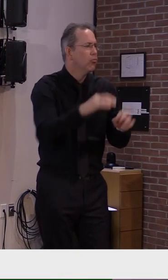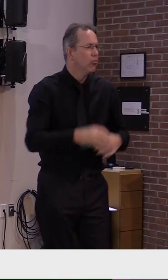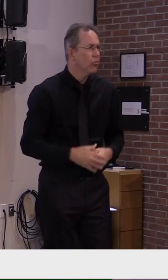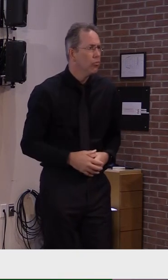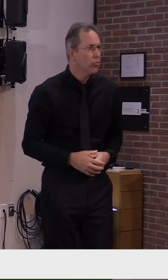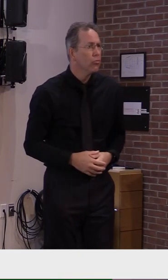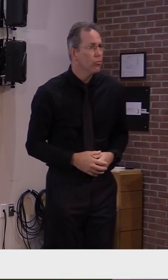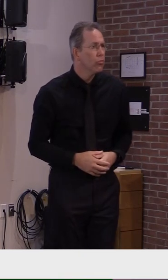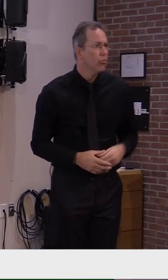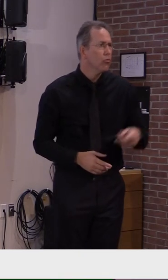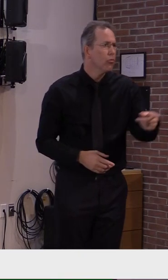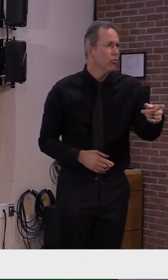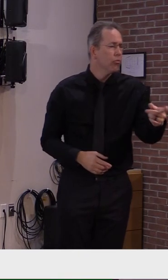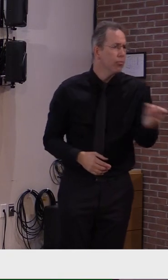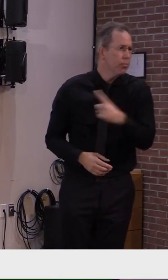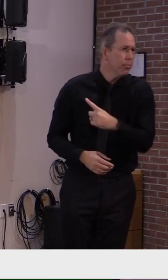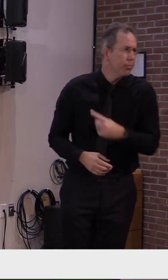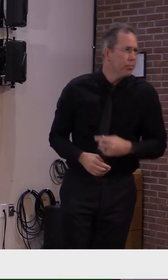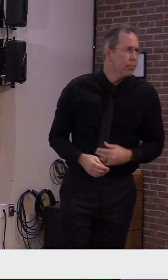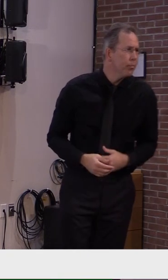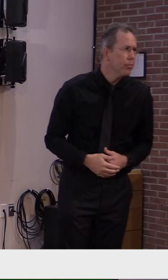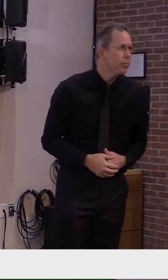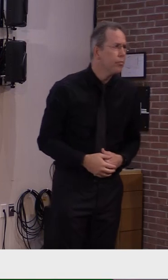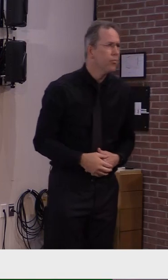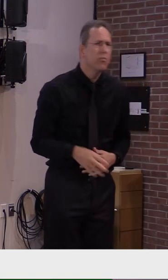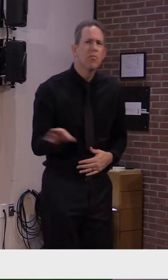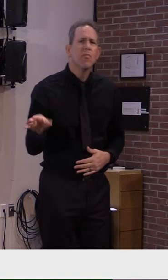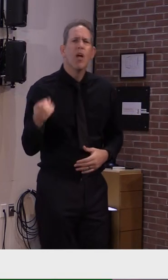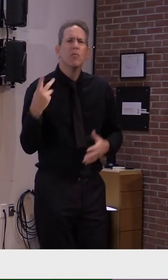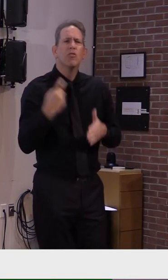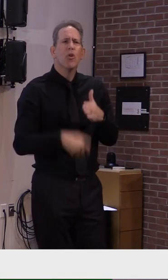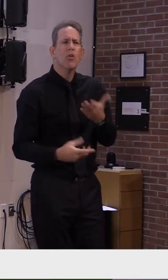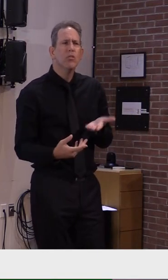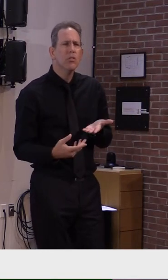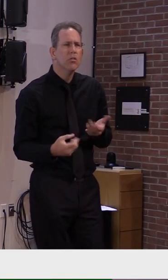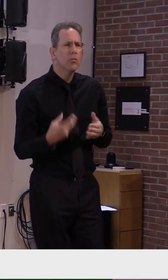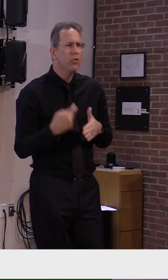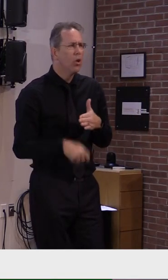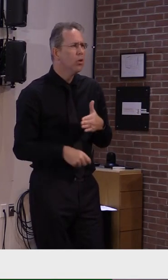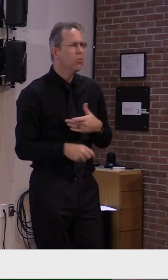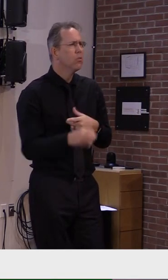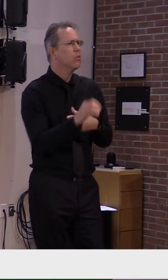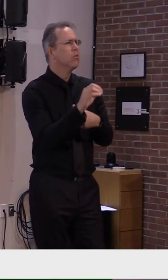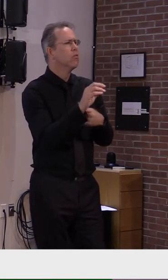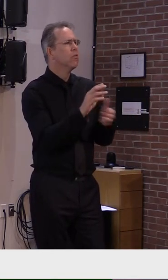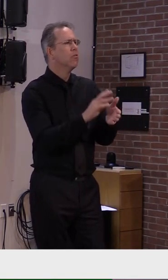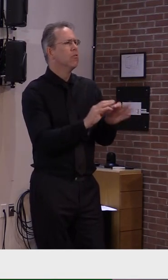And I guess it's what about the cost? It'd be zero. It'd be, it'd be free. Okay.